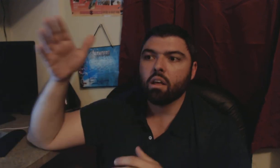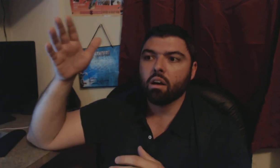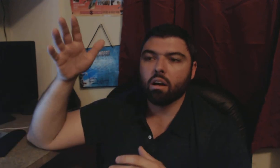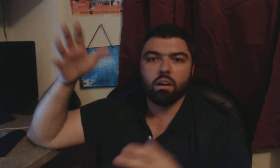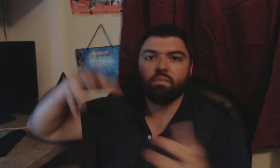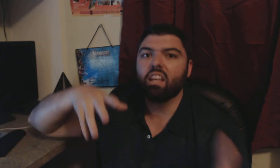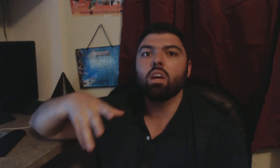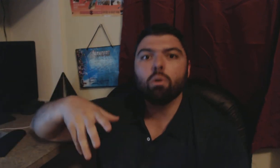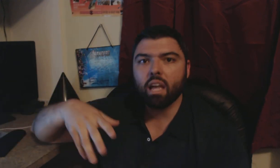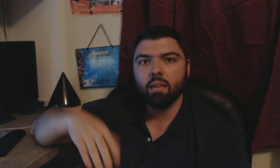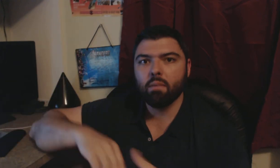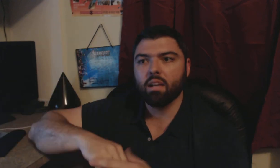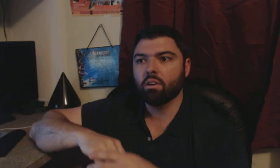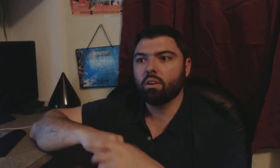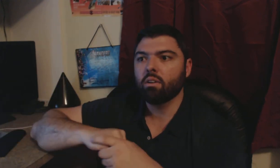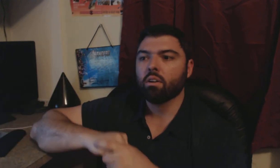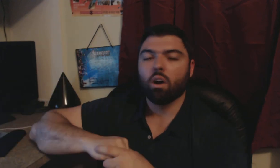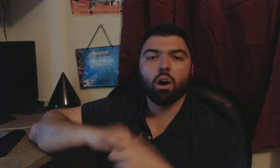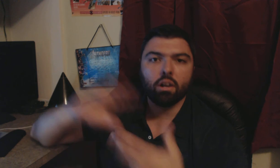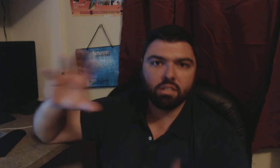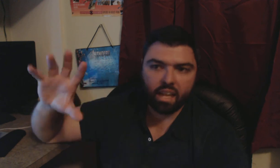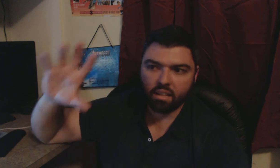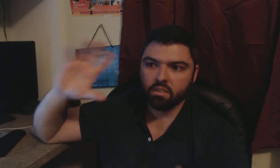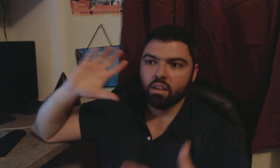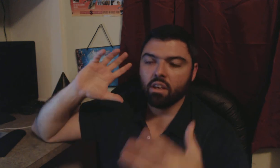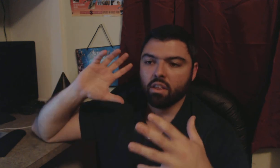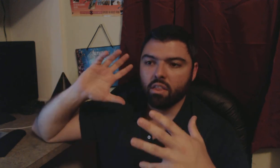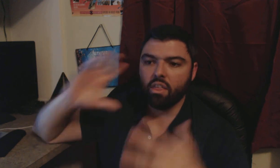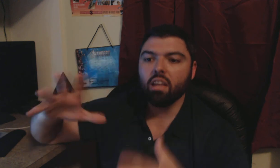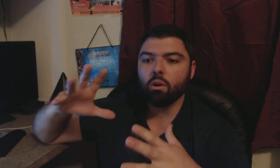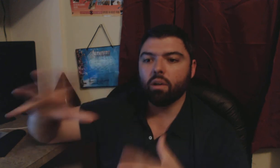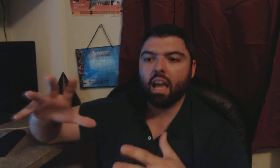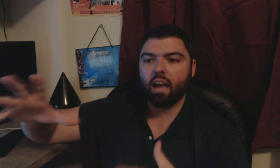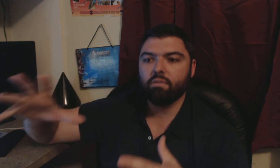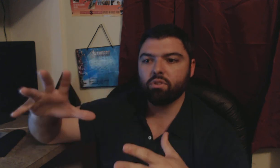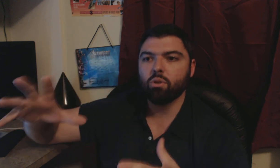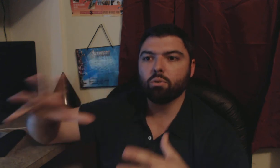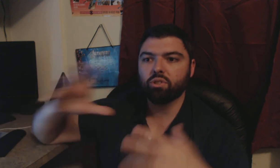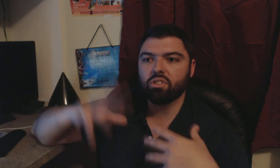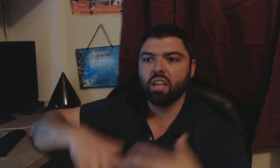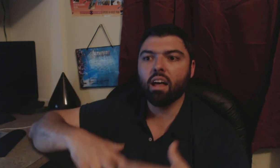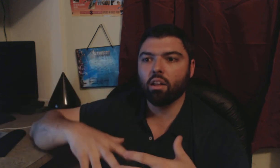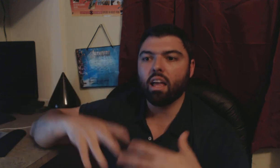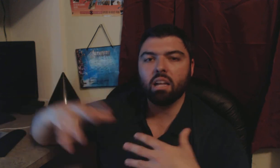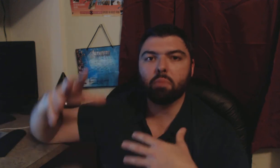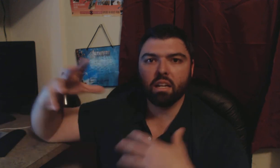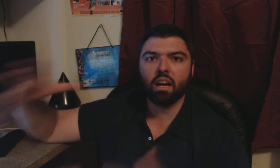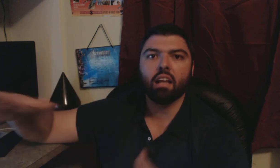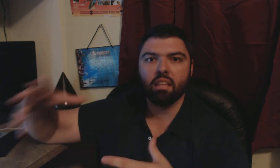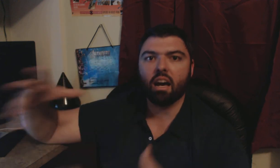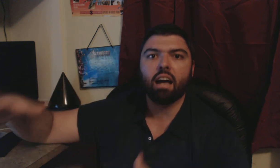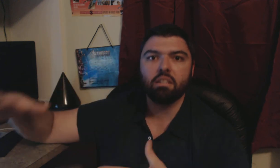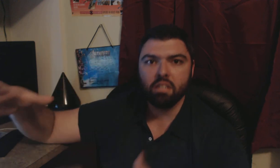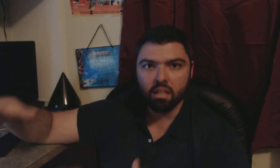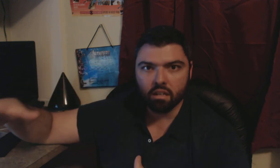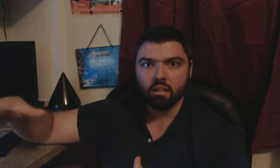uh video game maker architect they don't have to sell anybody on the idea